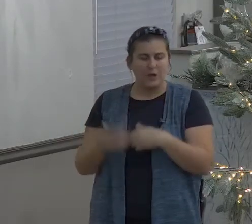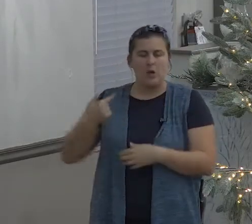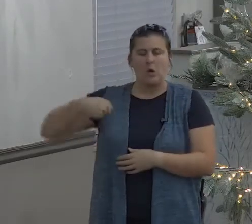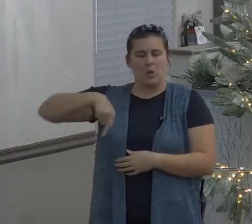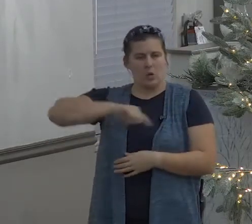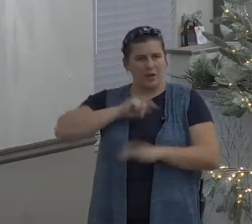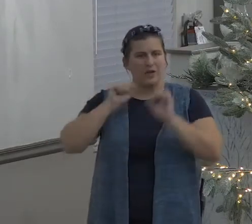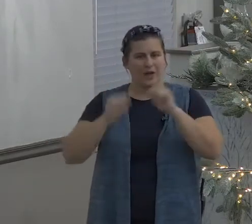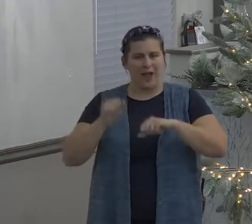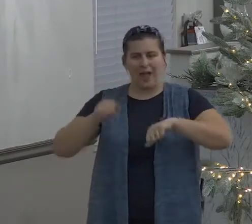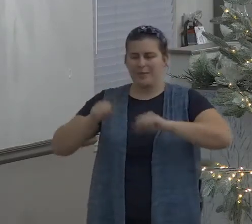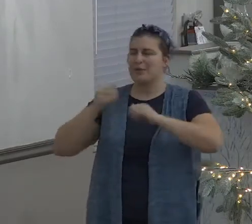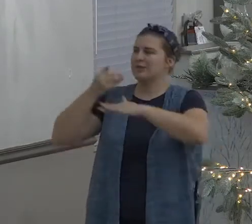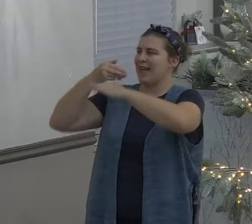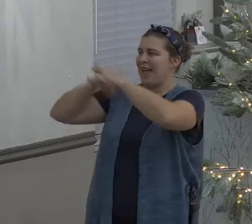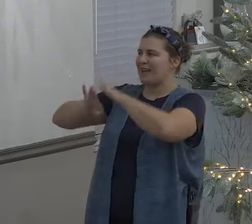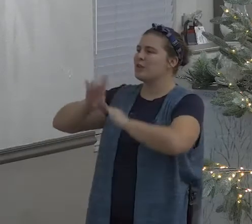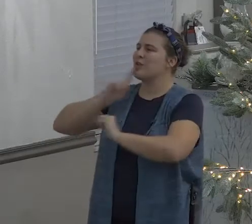shepherd he's the great shepherd